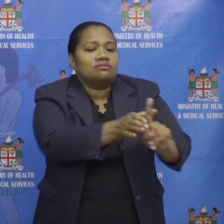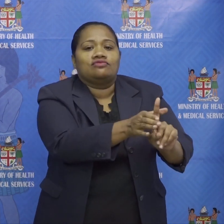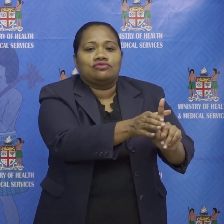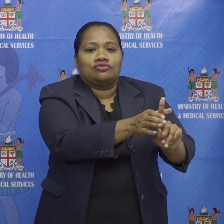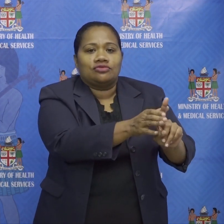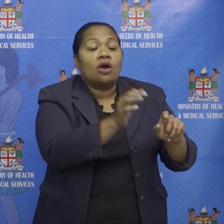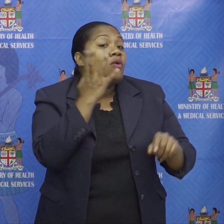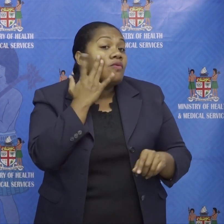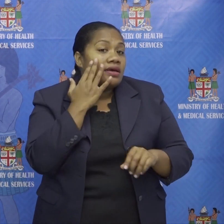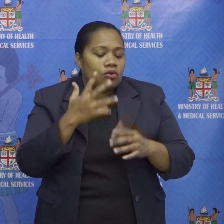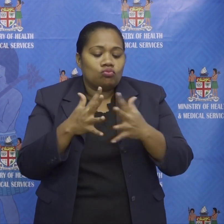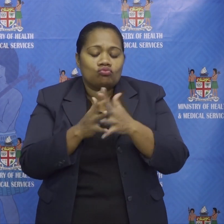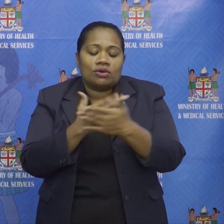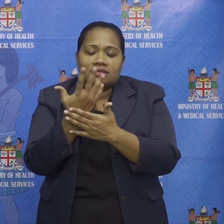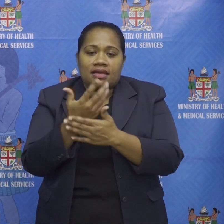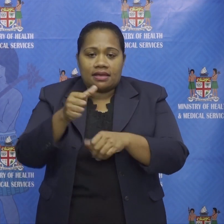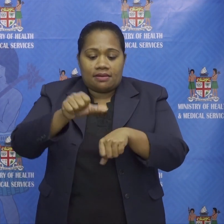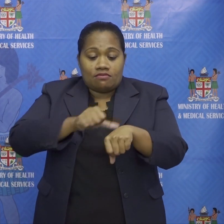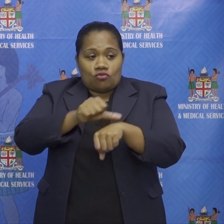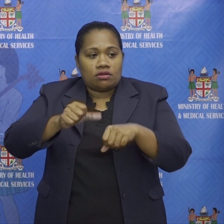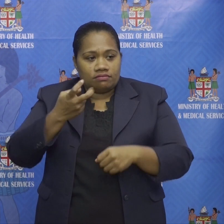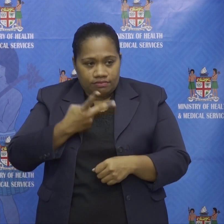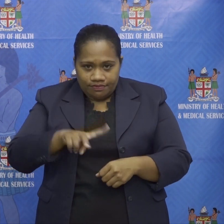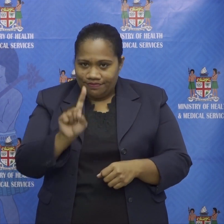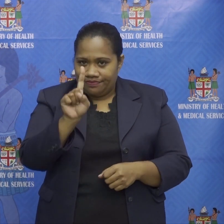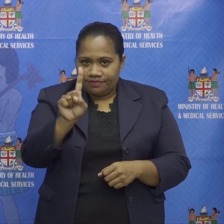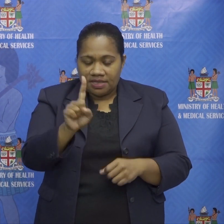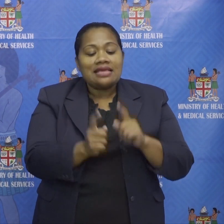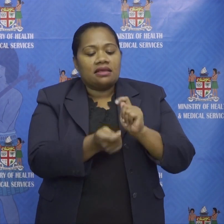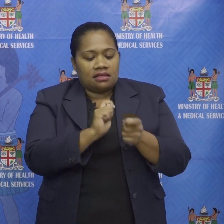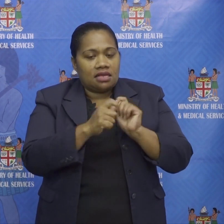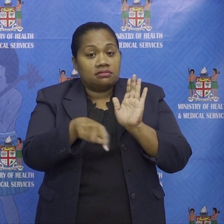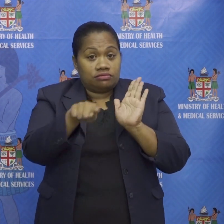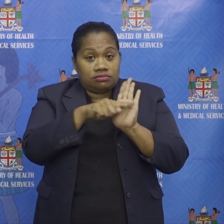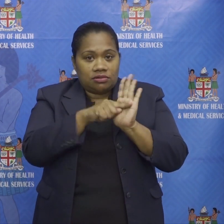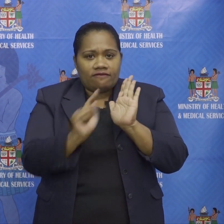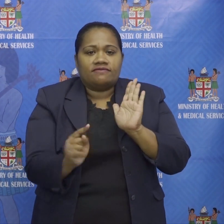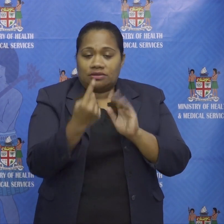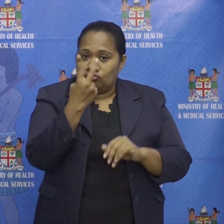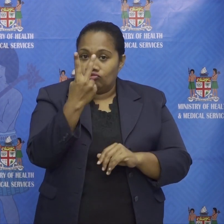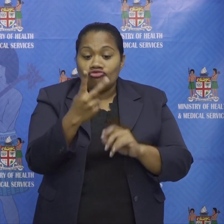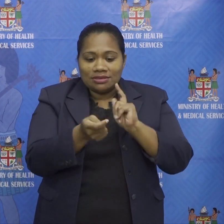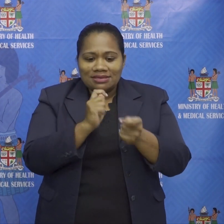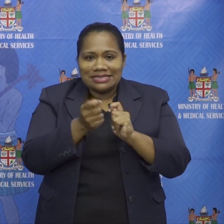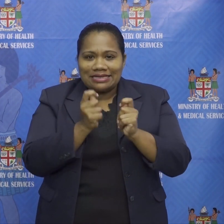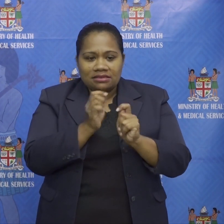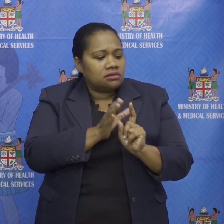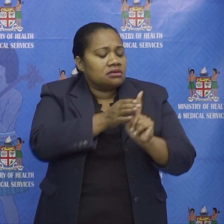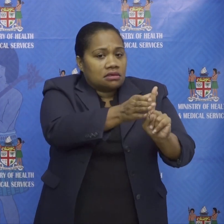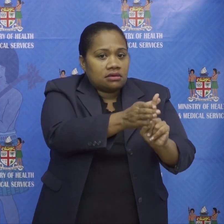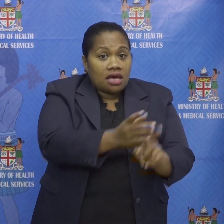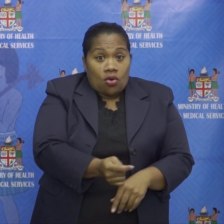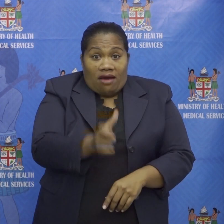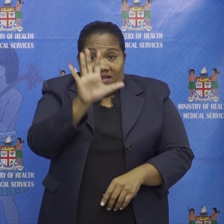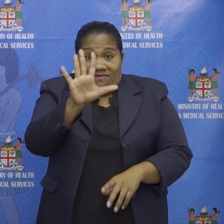wednesday april 21st they tested negative in their first two tests in quarantine and they now test positive after